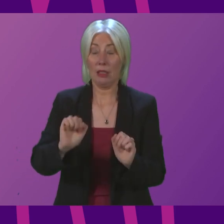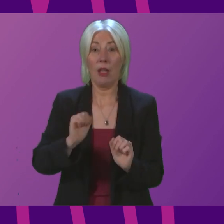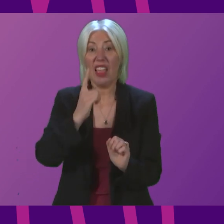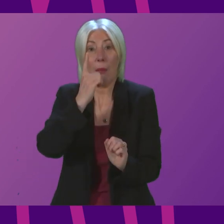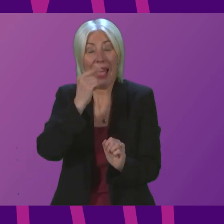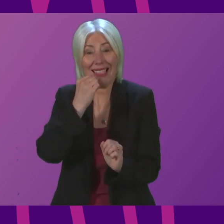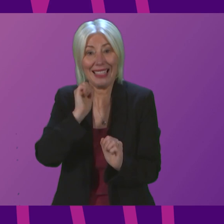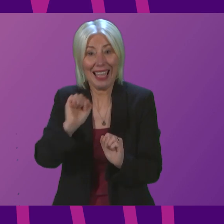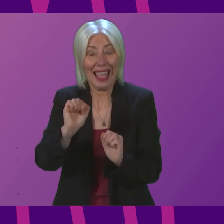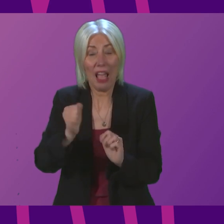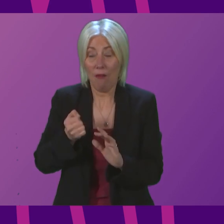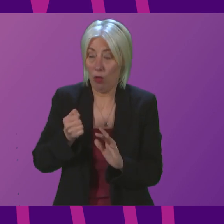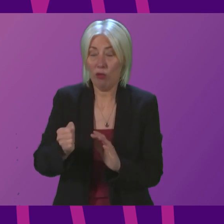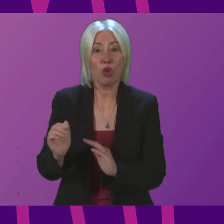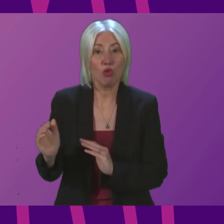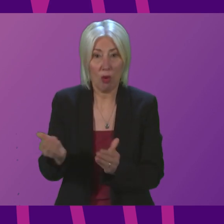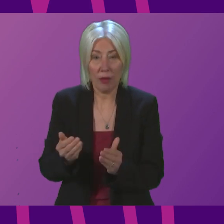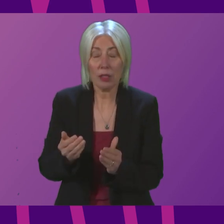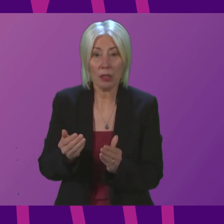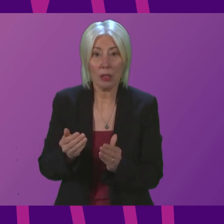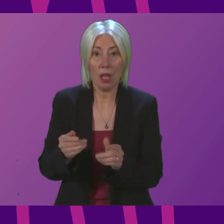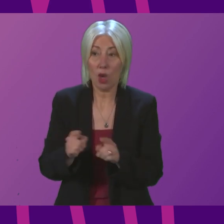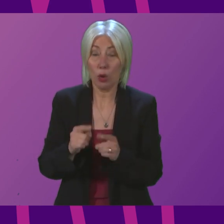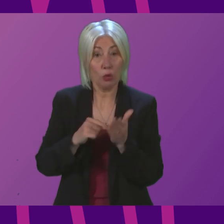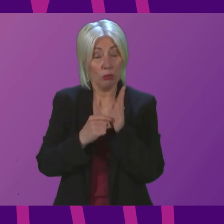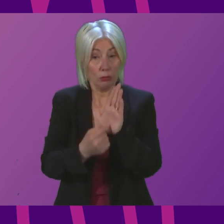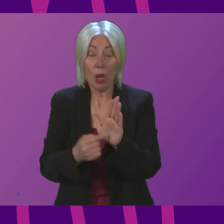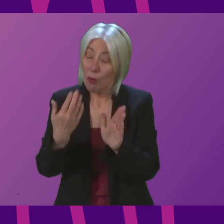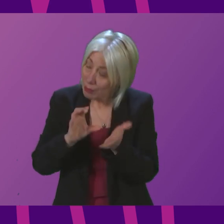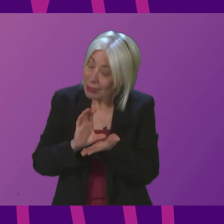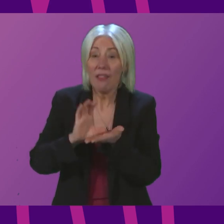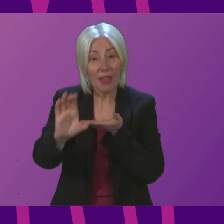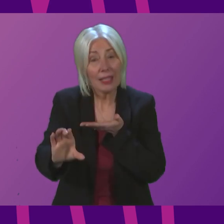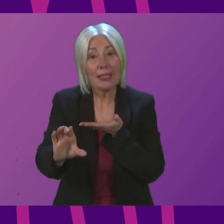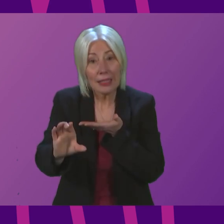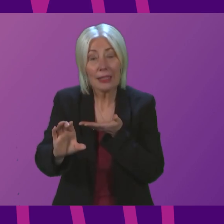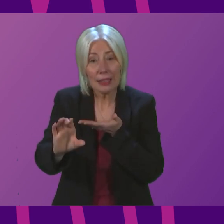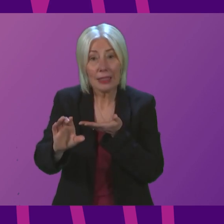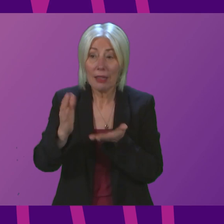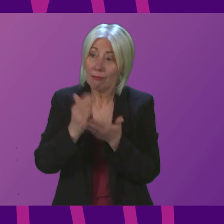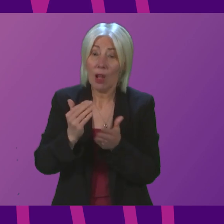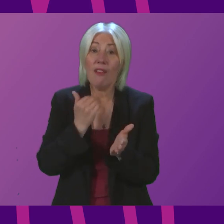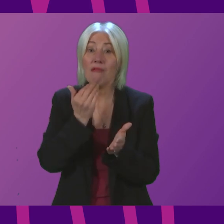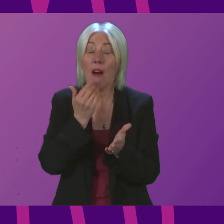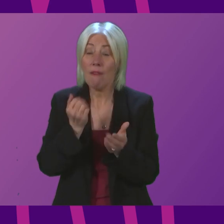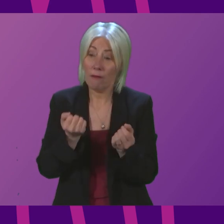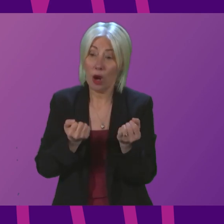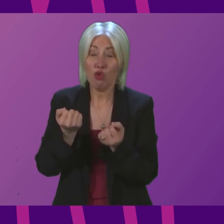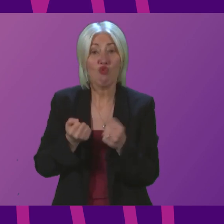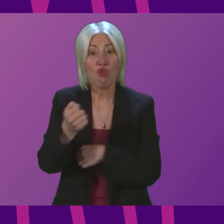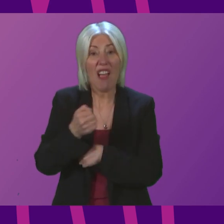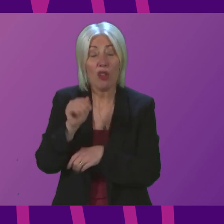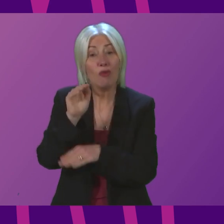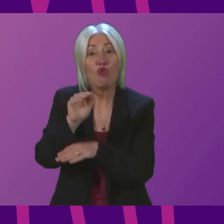of the rail services and to show the investment that has been made in ensuring that we have adequate numbers of drivers in the future